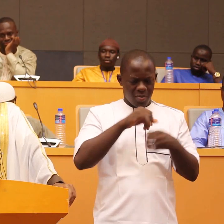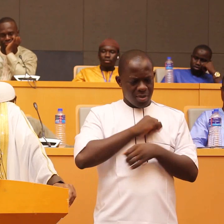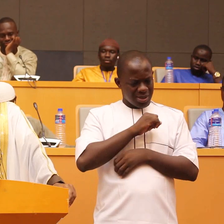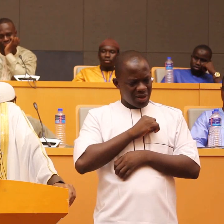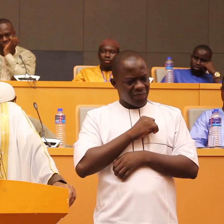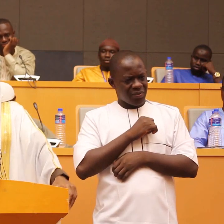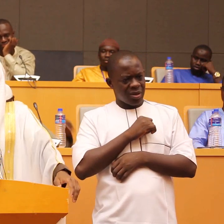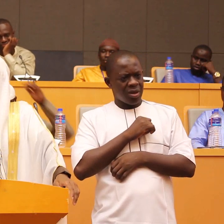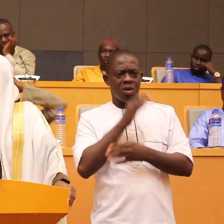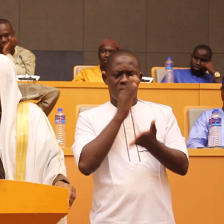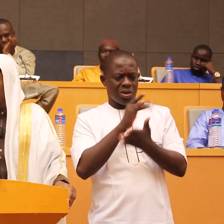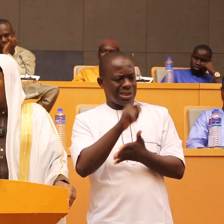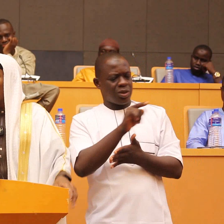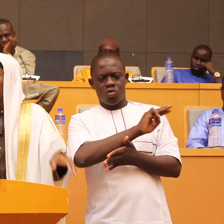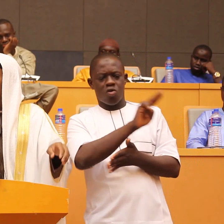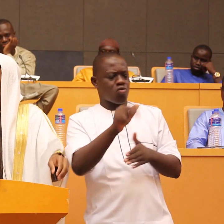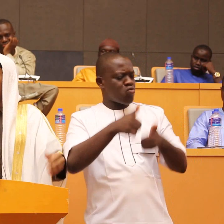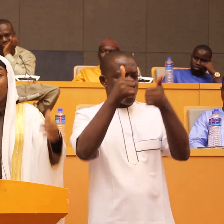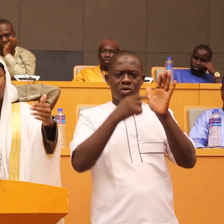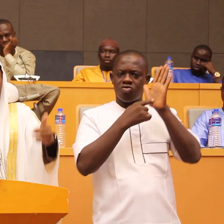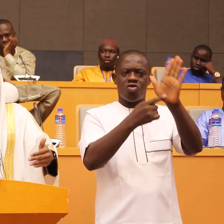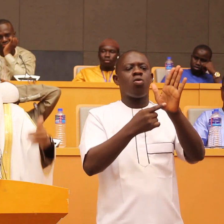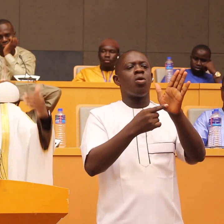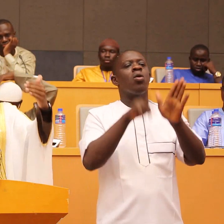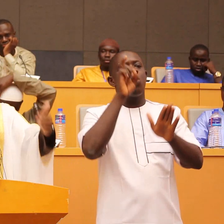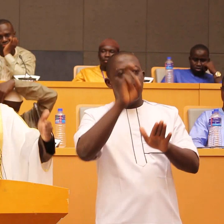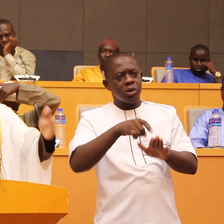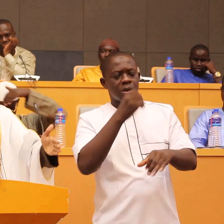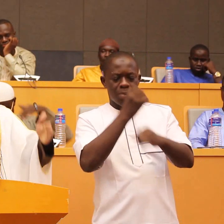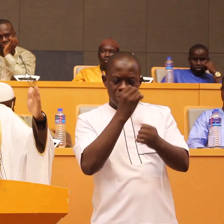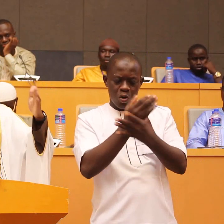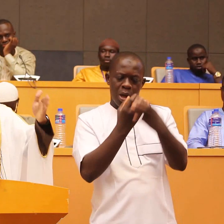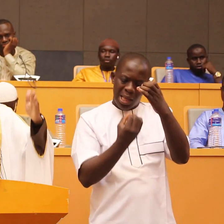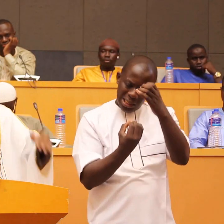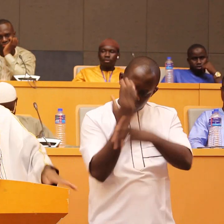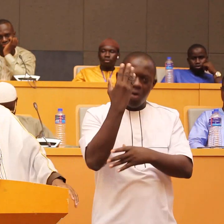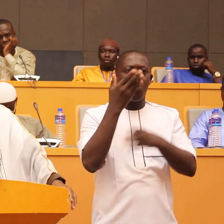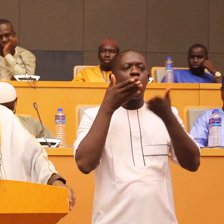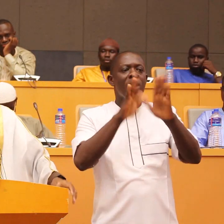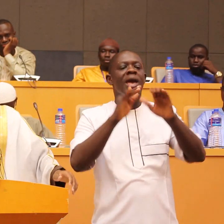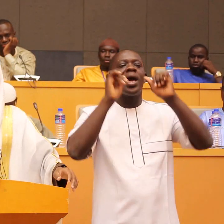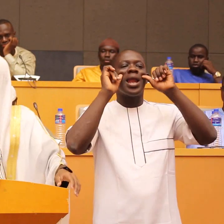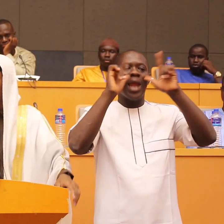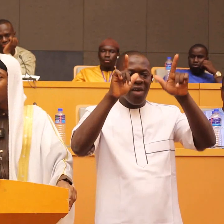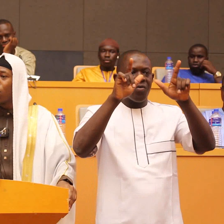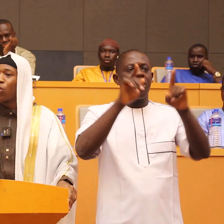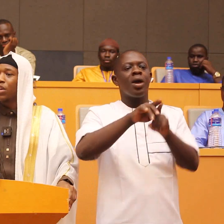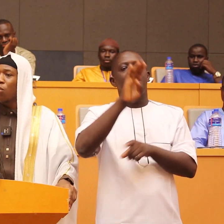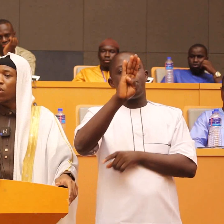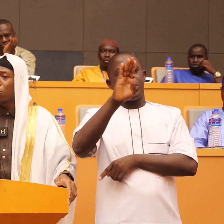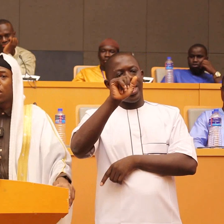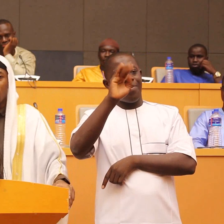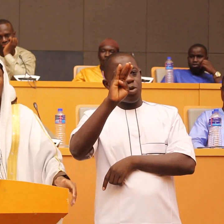this is not a good sign we should try and develop the life system of abu bakar saddiq and umar bun khattar